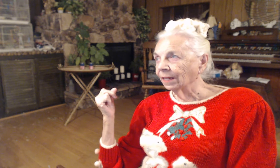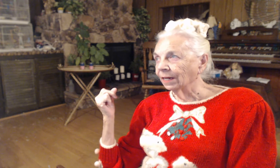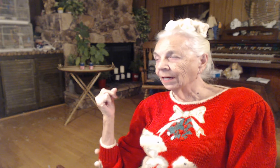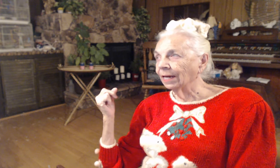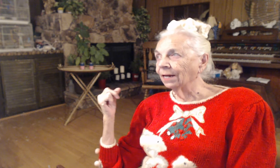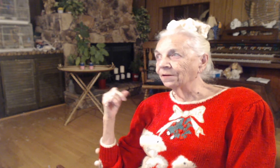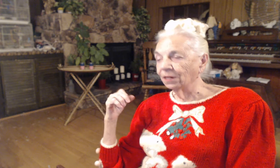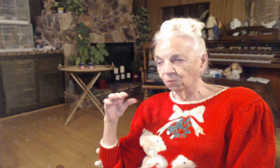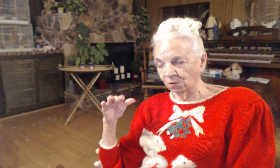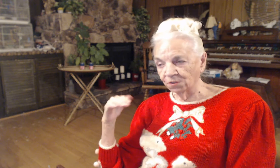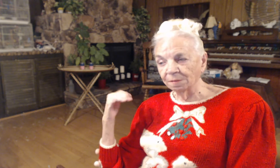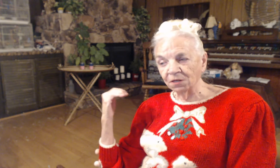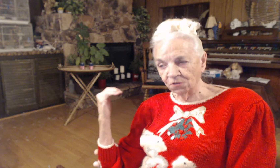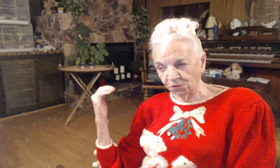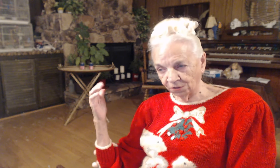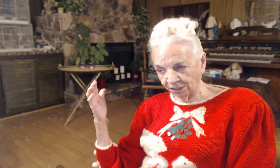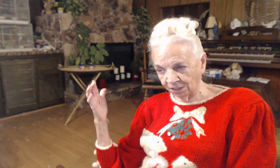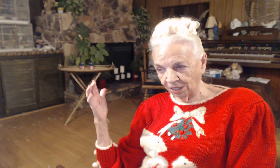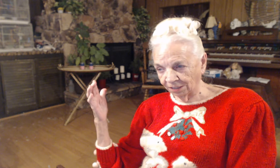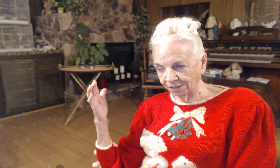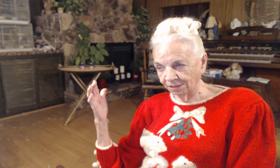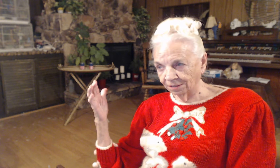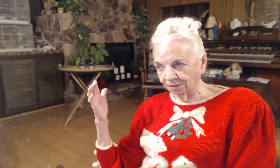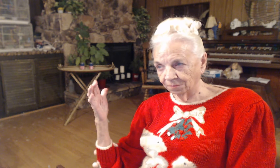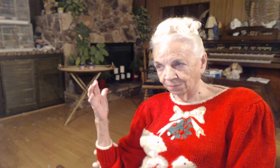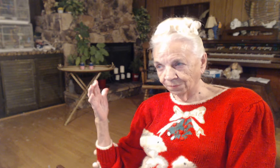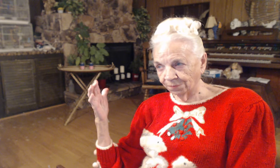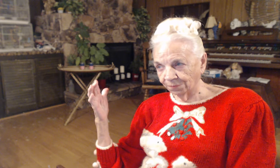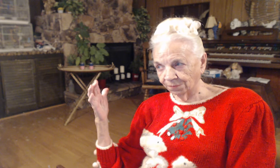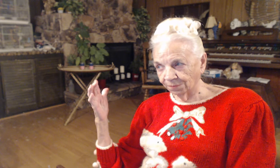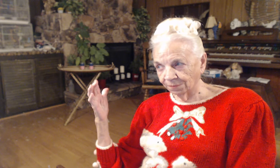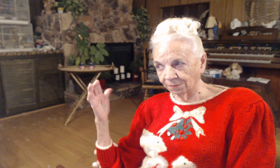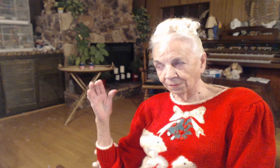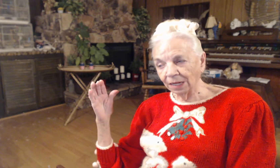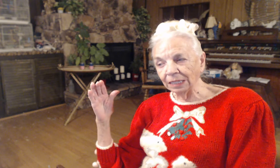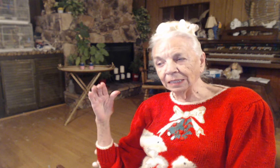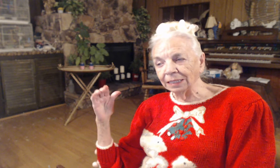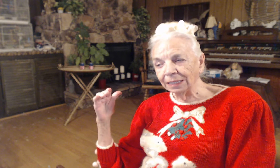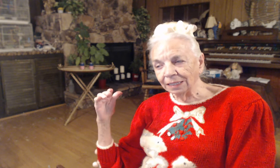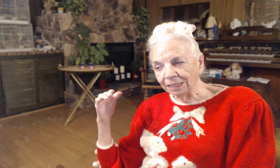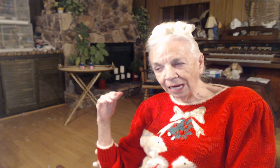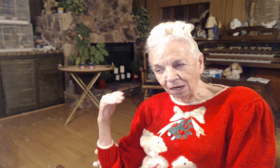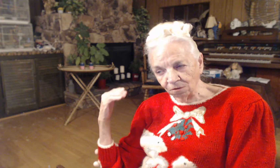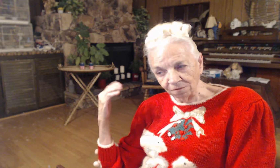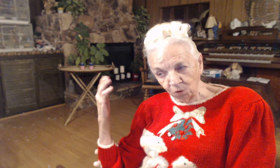And it was a minister that got a little out of order,